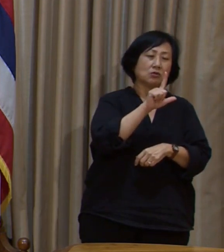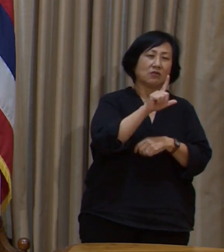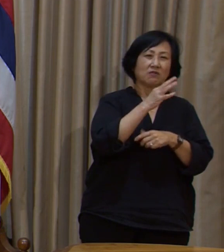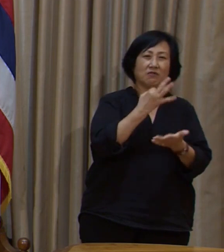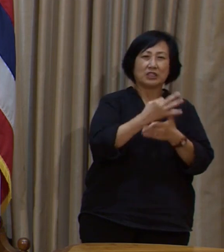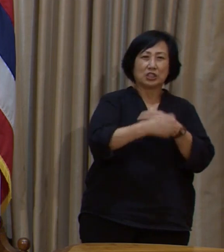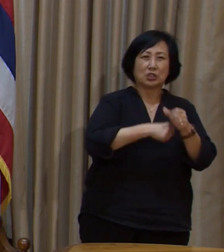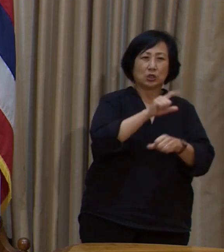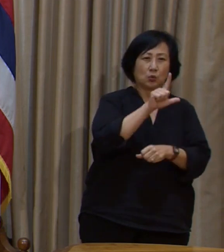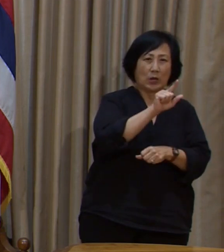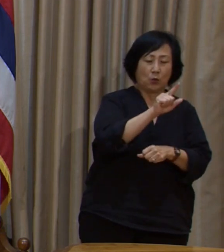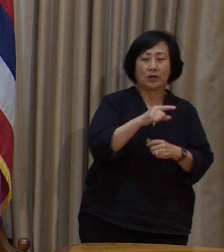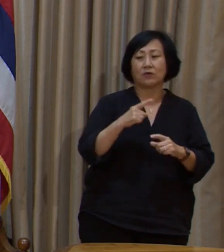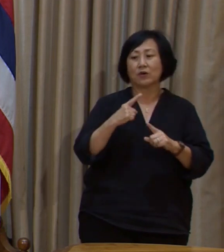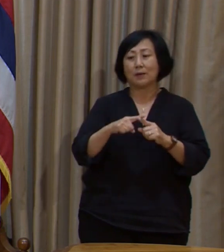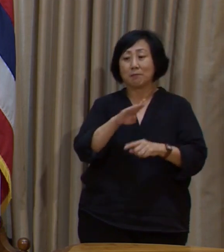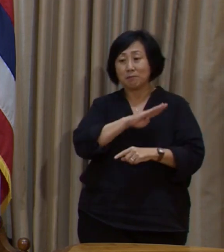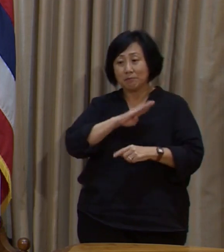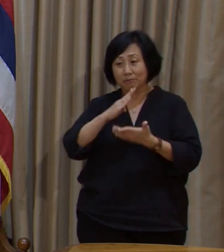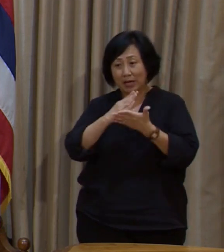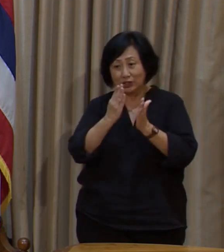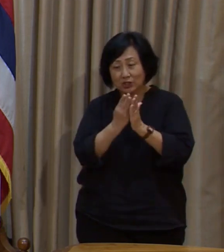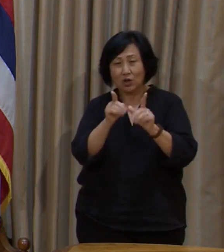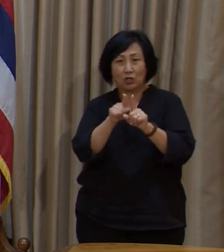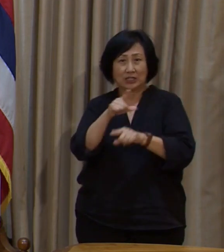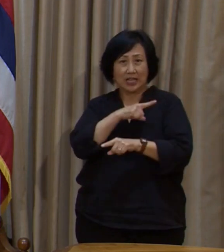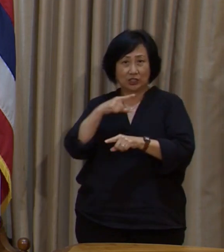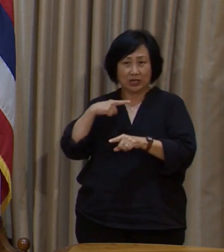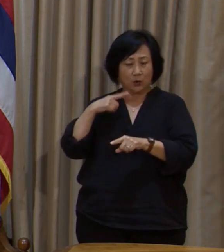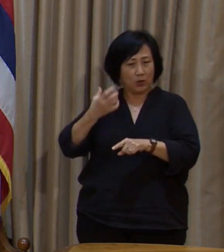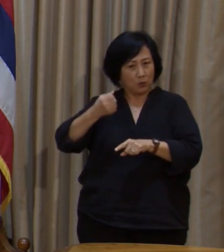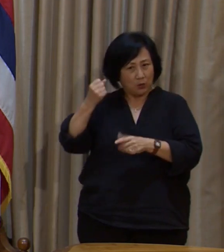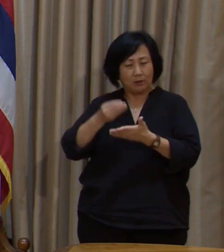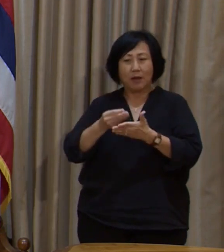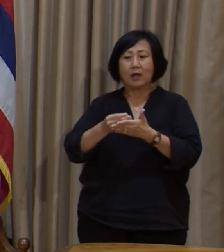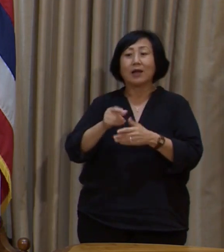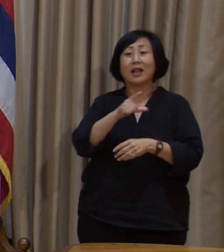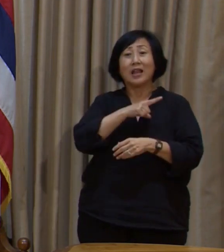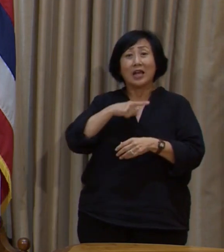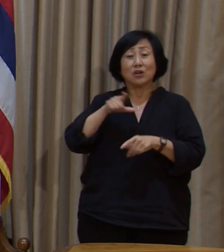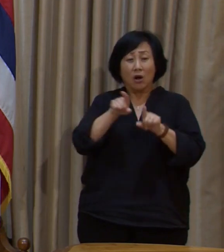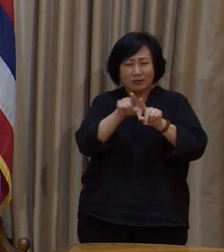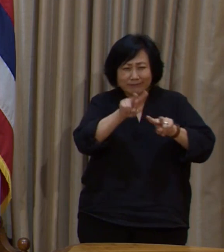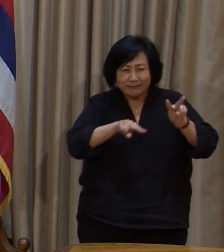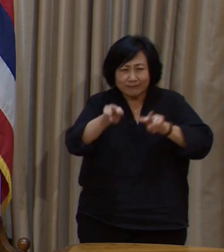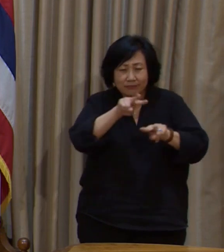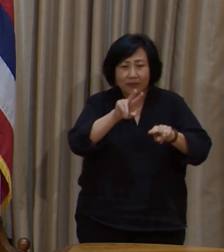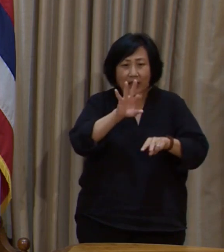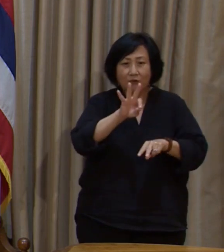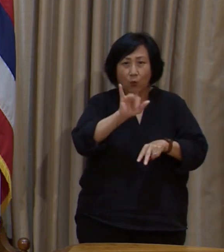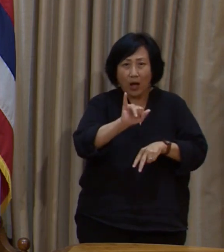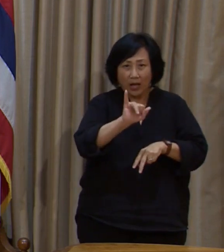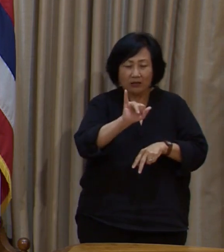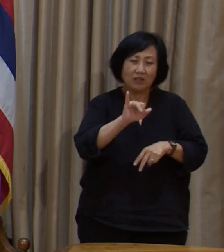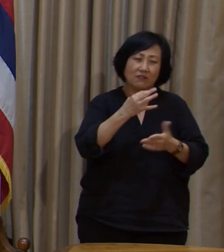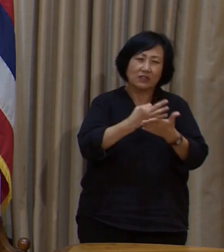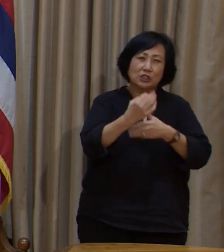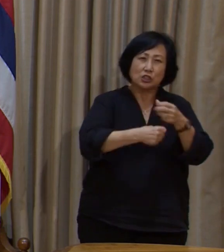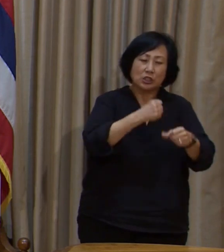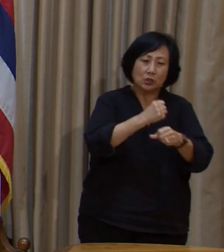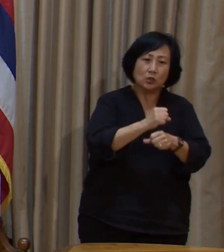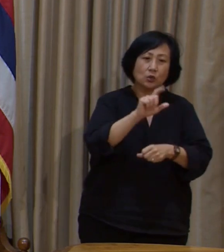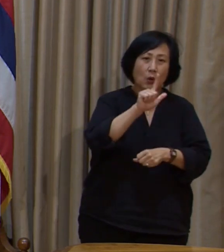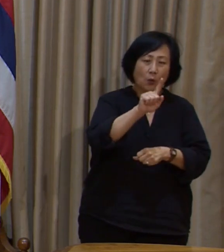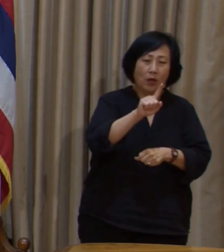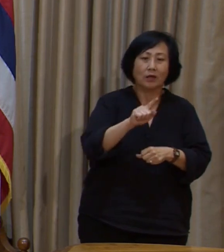requests and legislation. The legislature further reduced FY21's base budget by